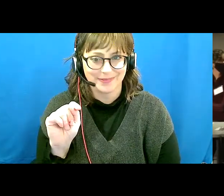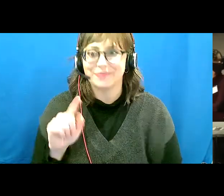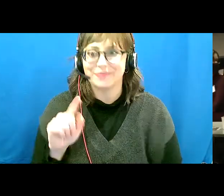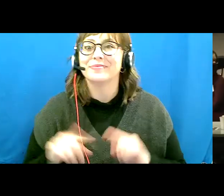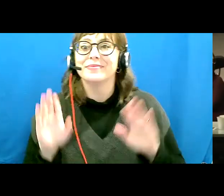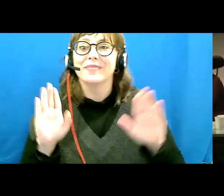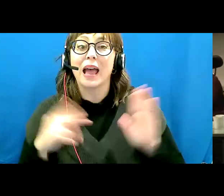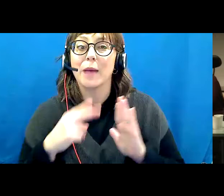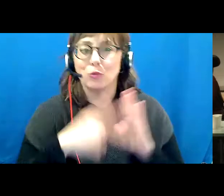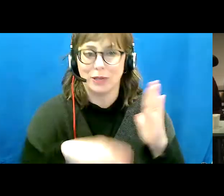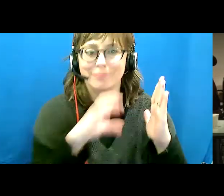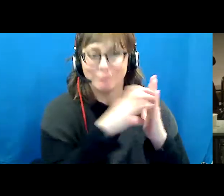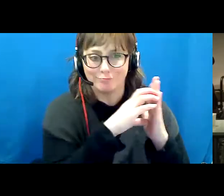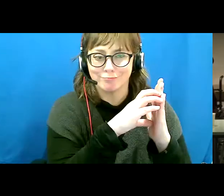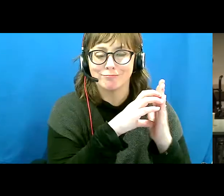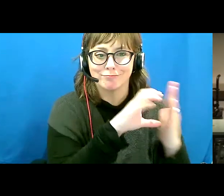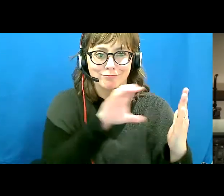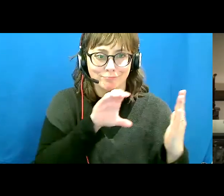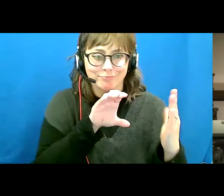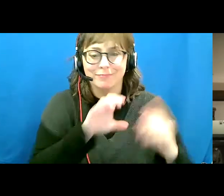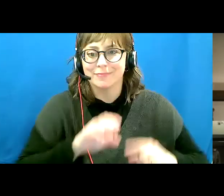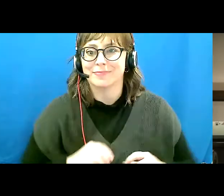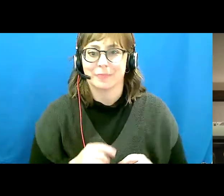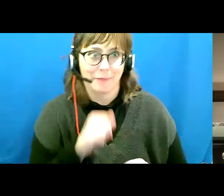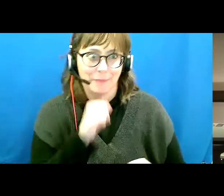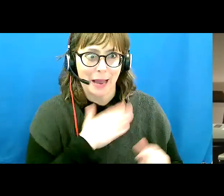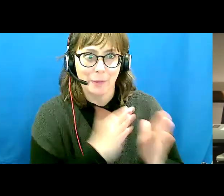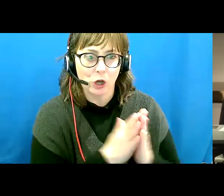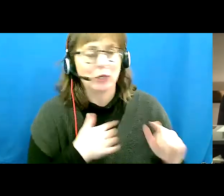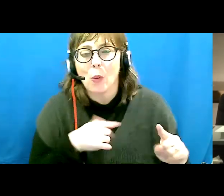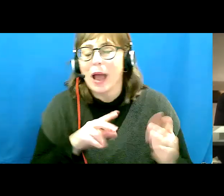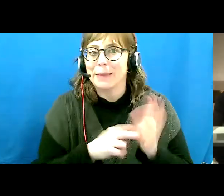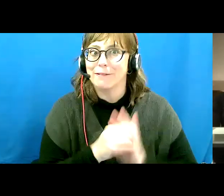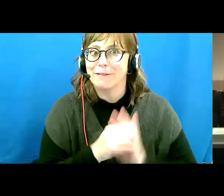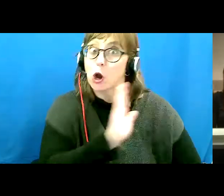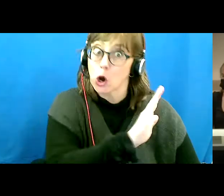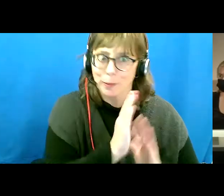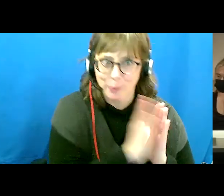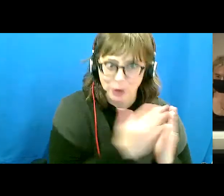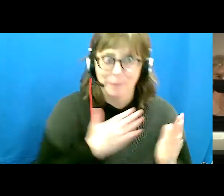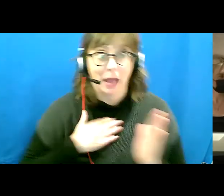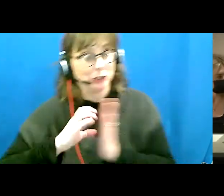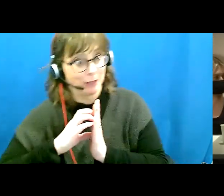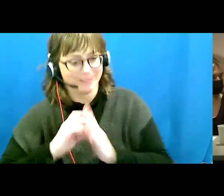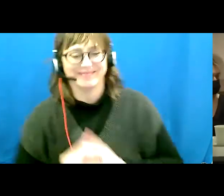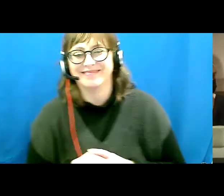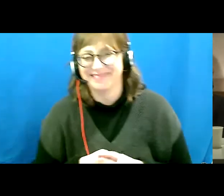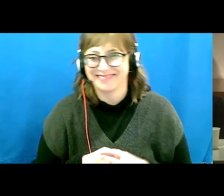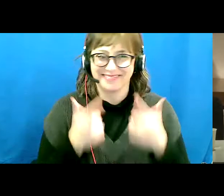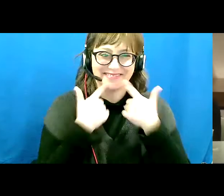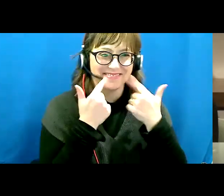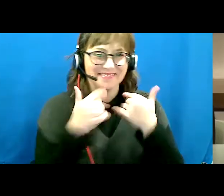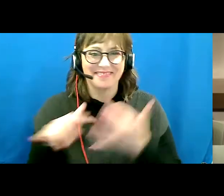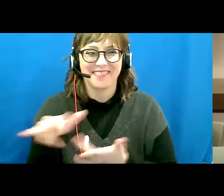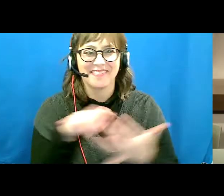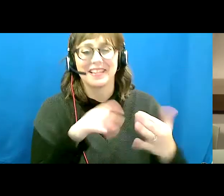just going to read an excerpt from my book, from my book, sorry, from Diane's book, from my chapter. So my chapter